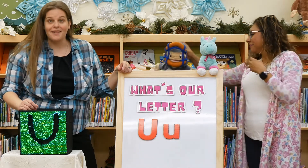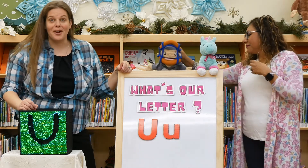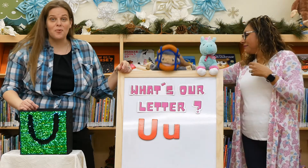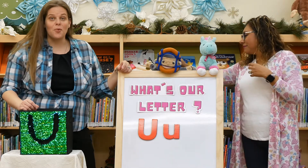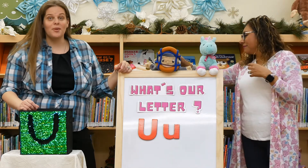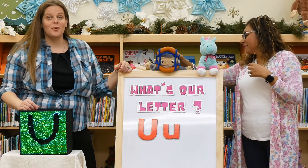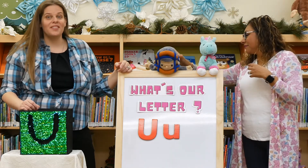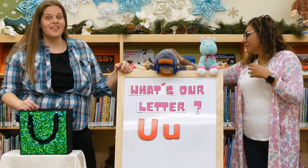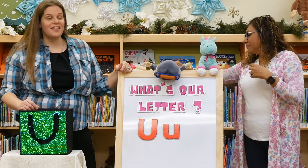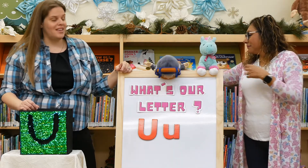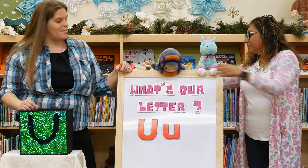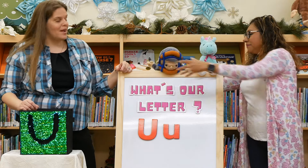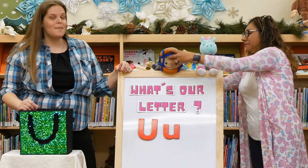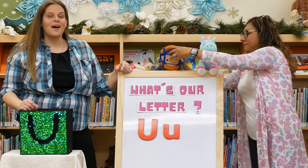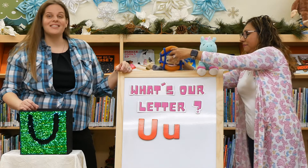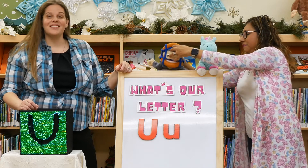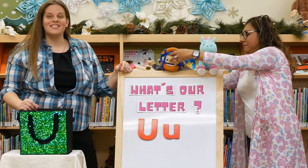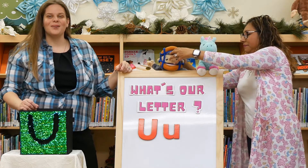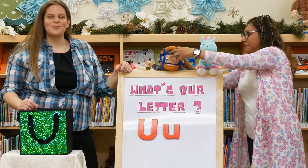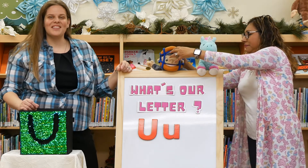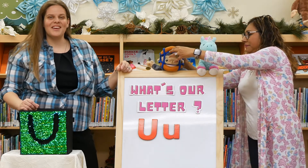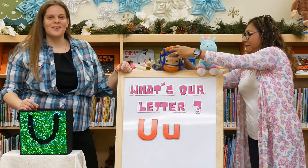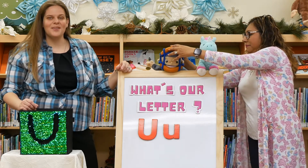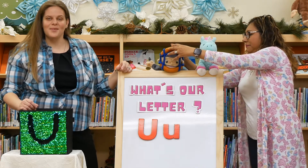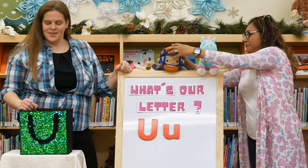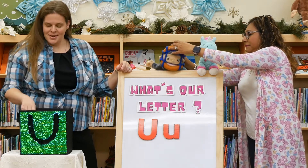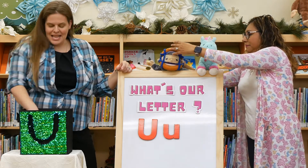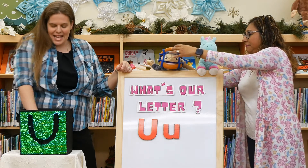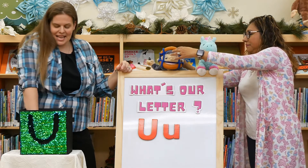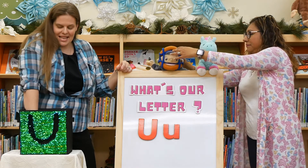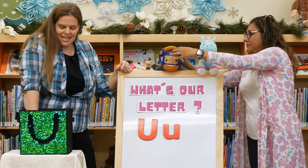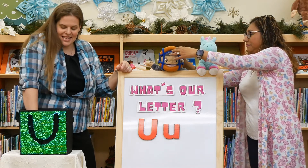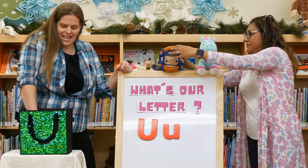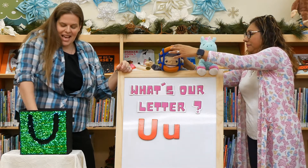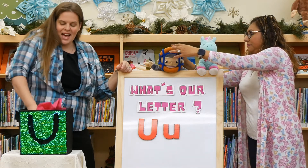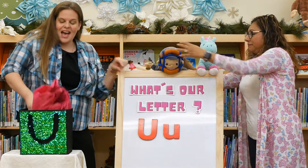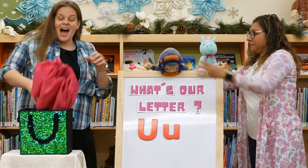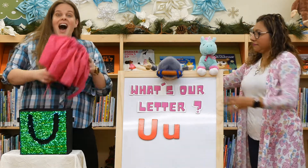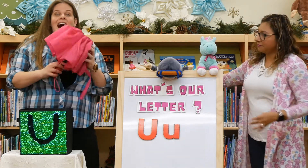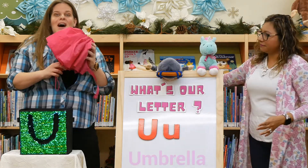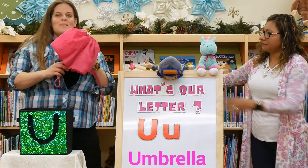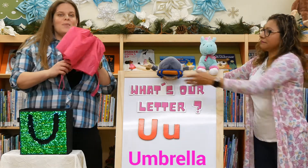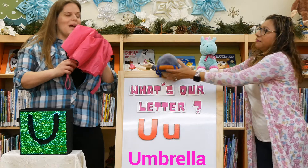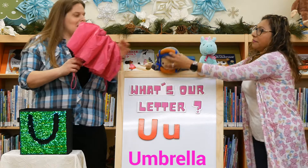I've got one more thing in my box that starts with the letter U. And it is a umbrella.